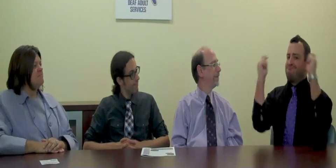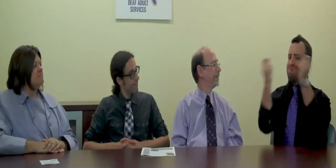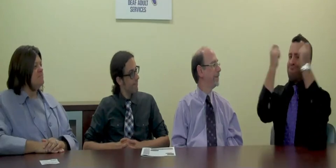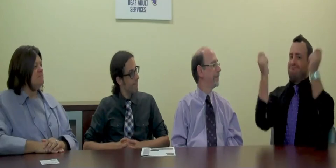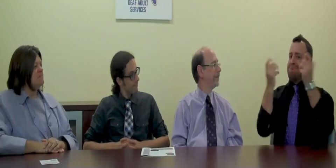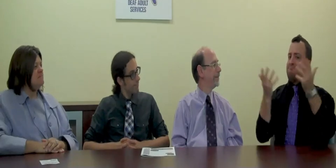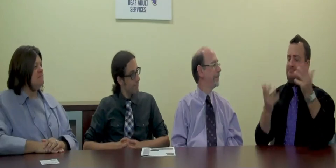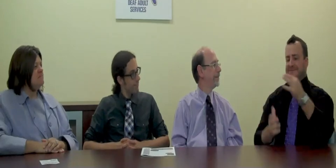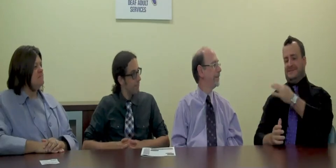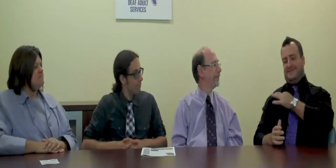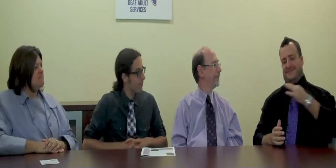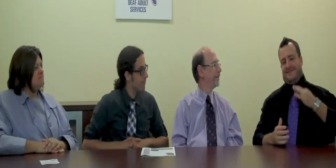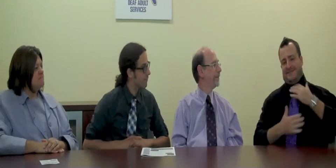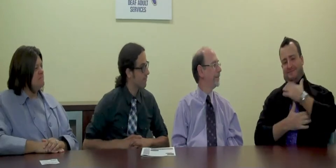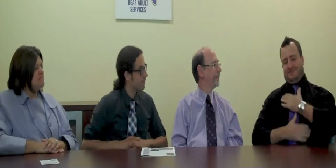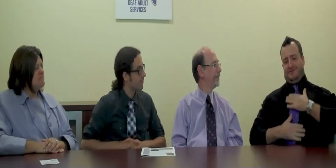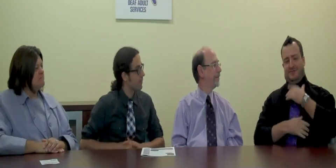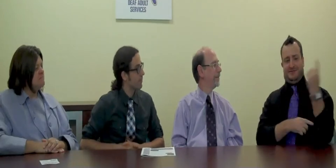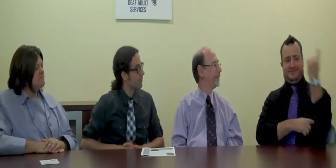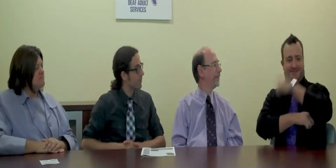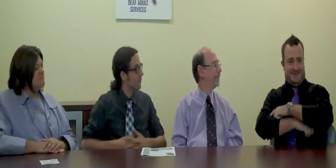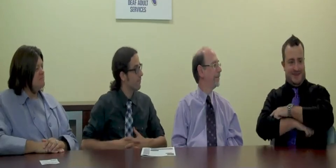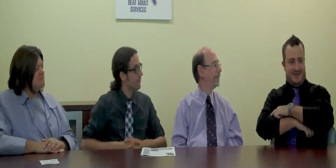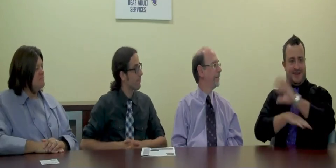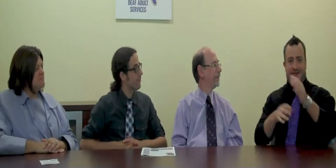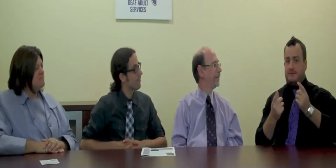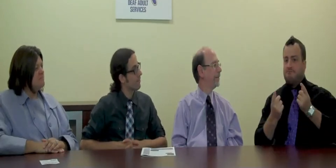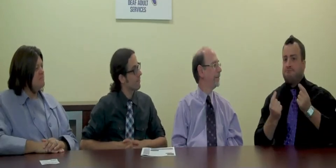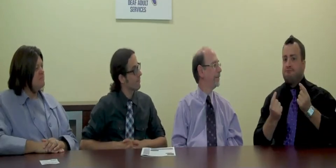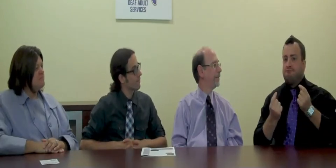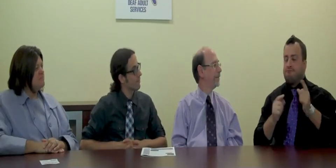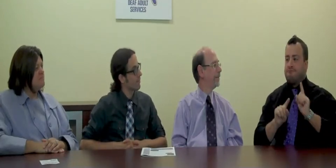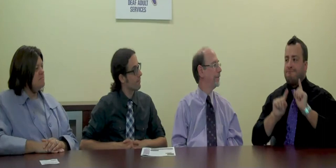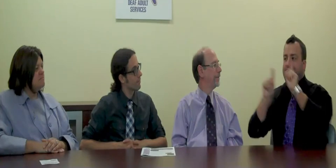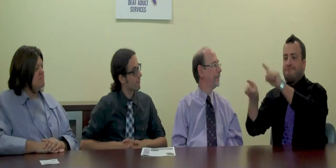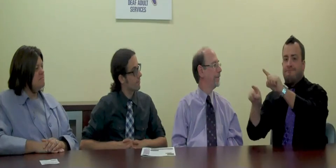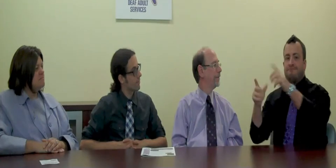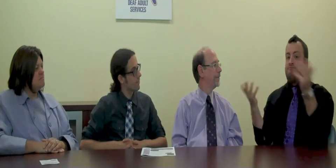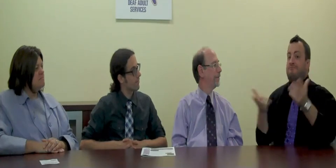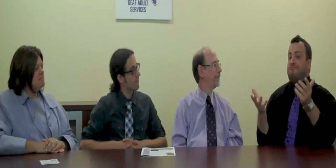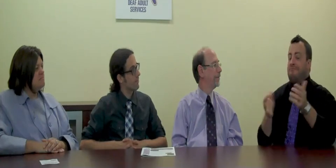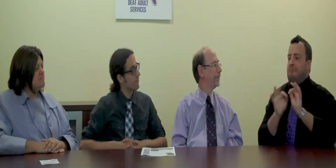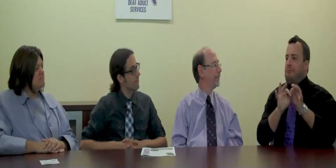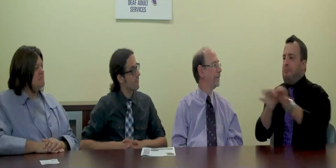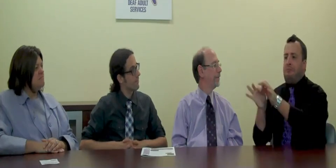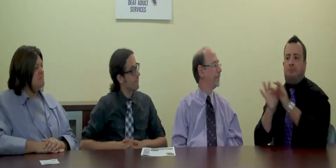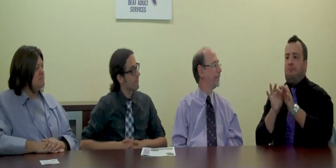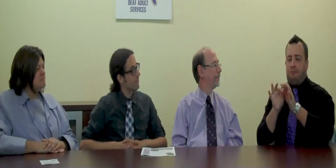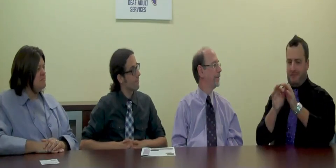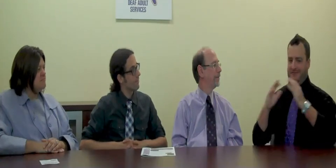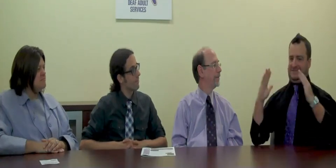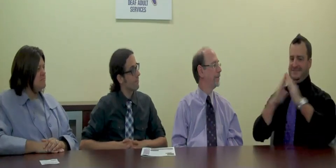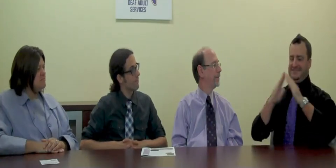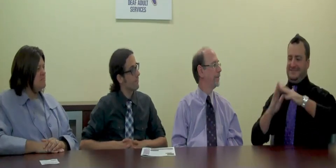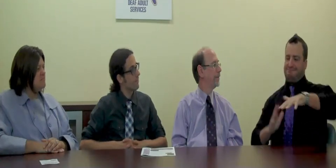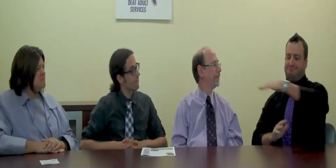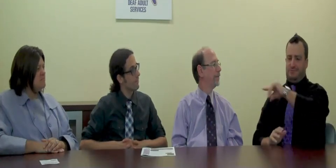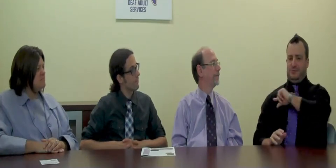On Friday, May 17th, DOS celebrated Staff Appreciation Day. The day included an